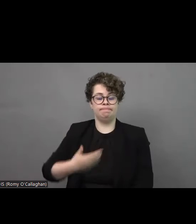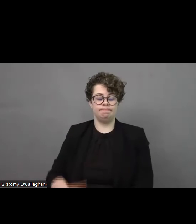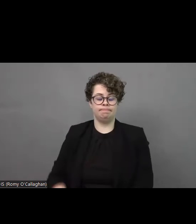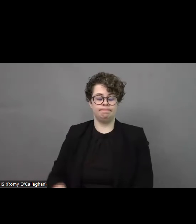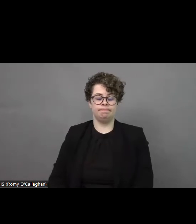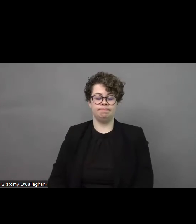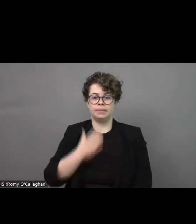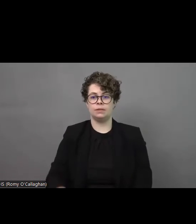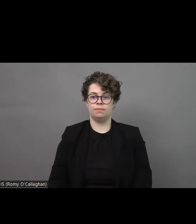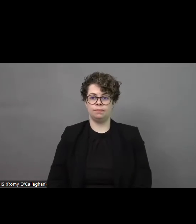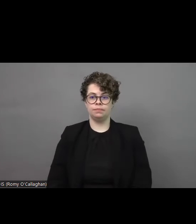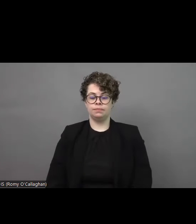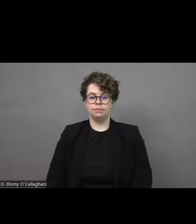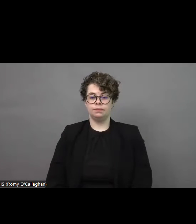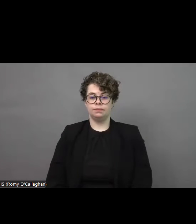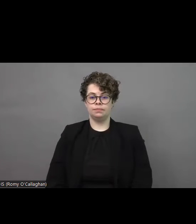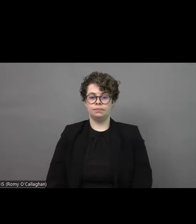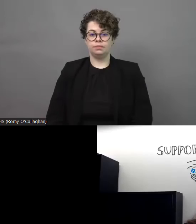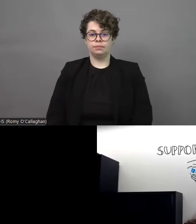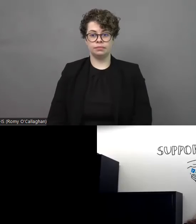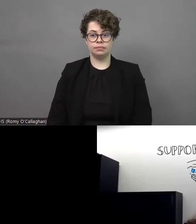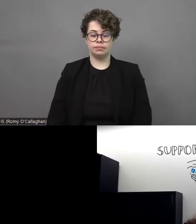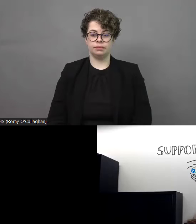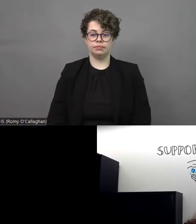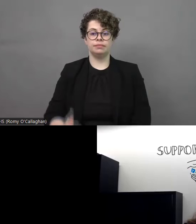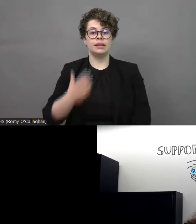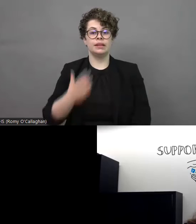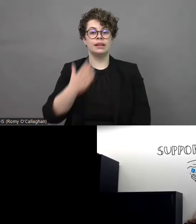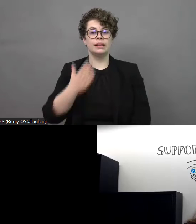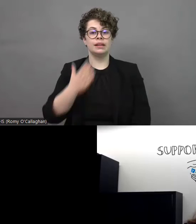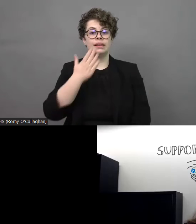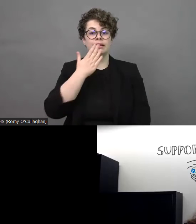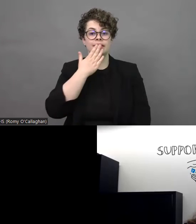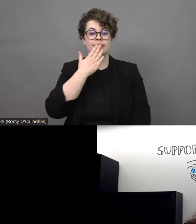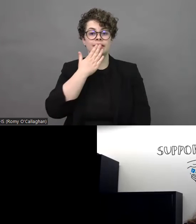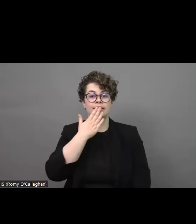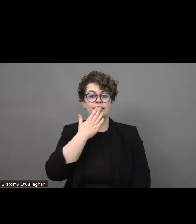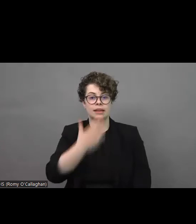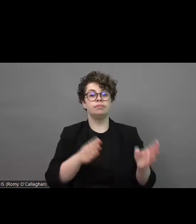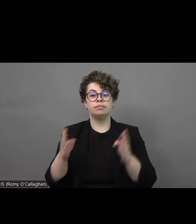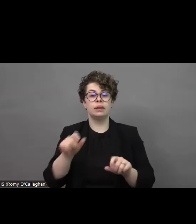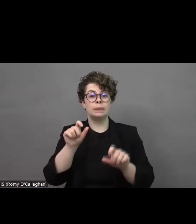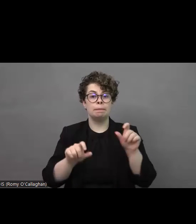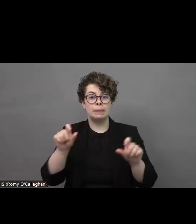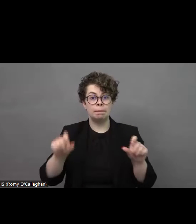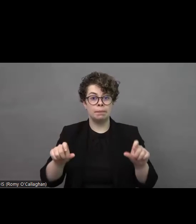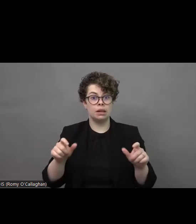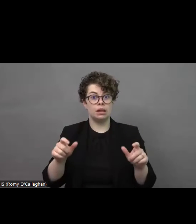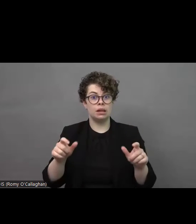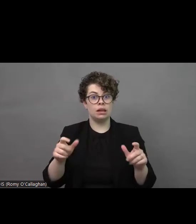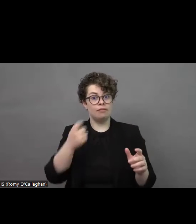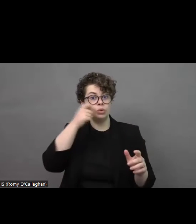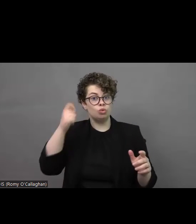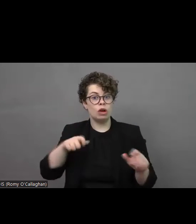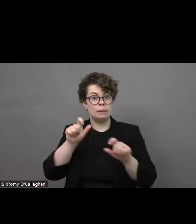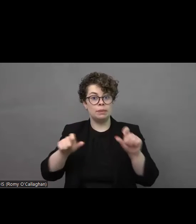you very much maybe just to move to those who are in Ukraine and intend to